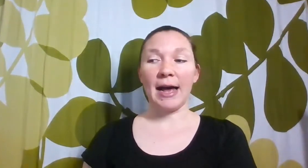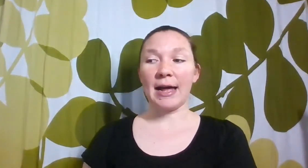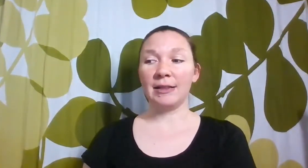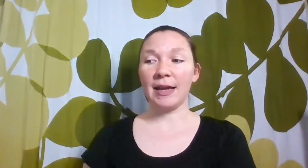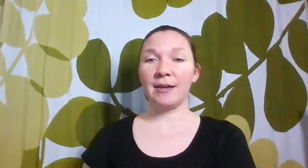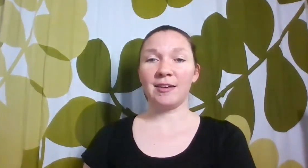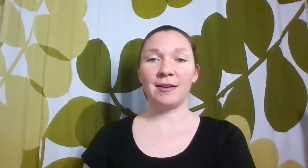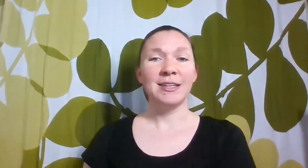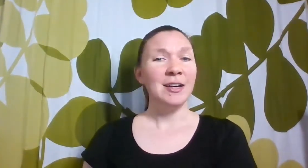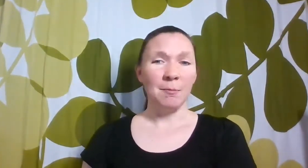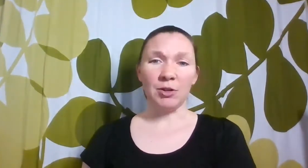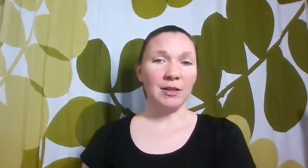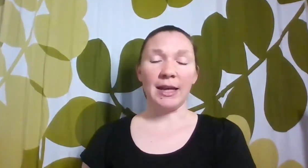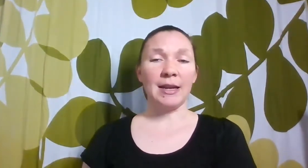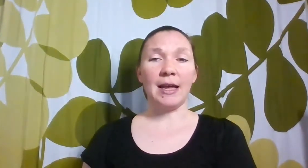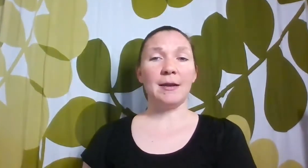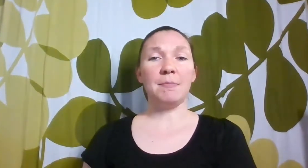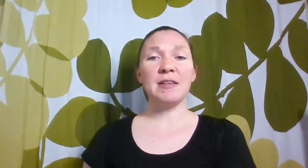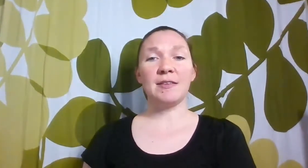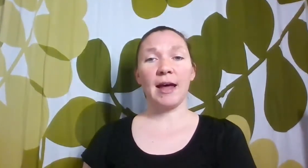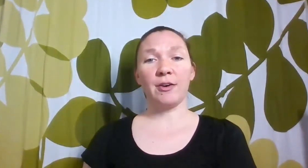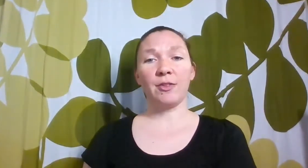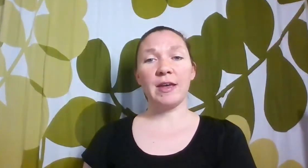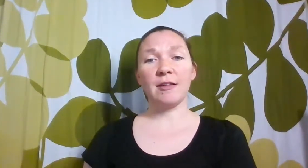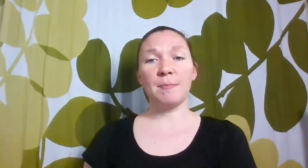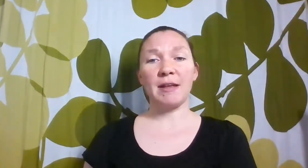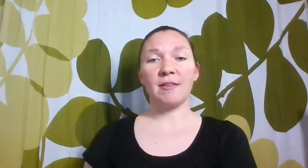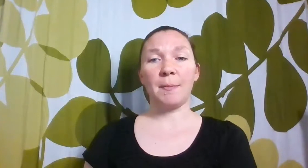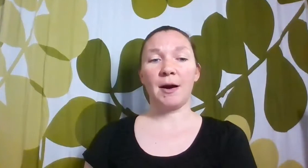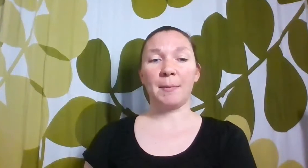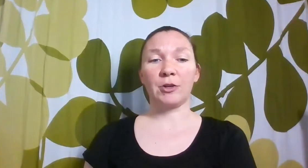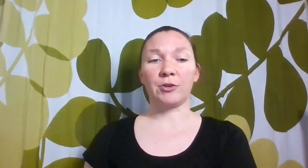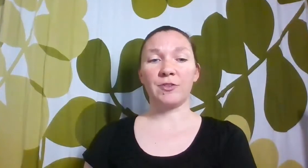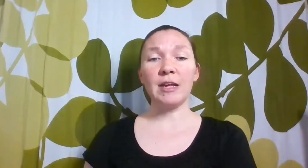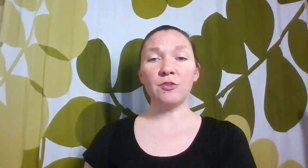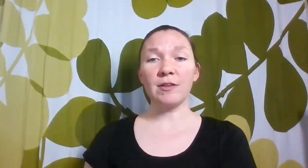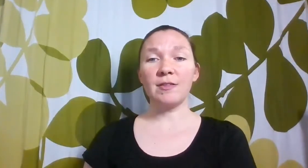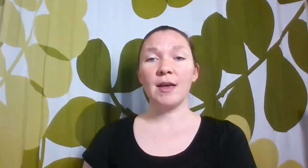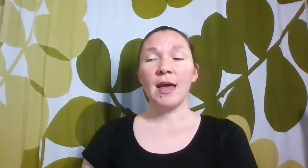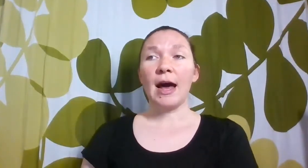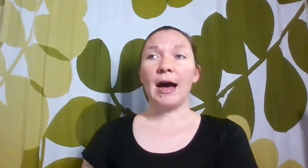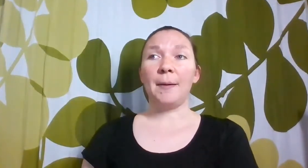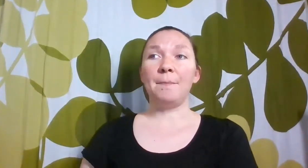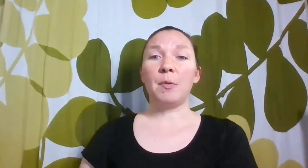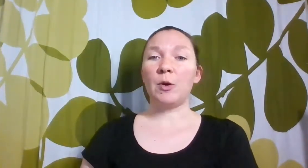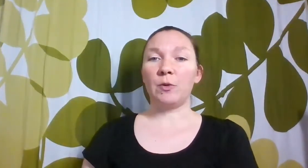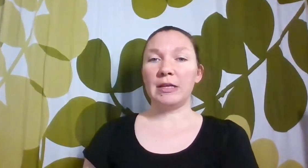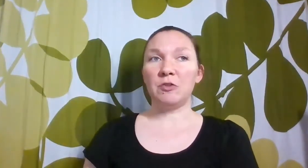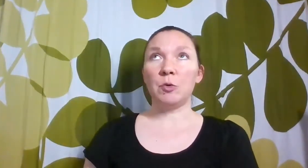I like to pull and piece together things based upon my learners' interests, but we don't really do